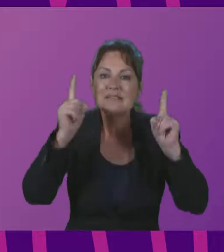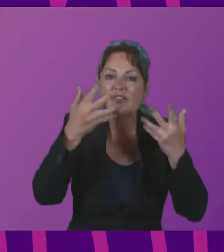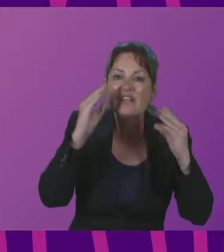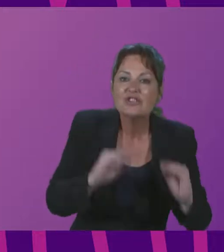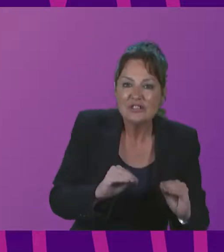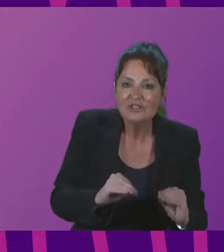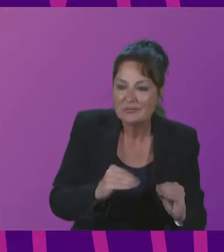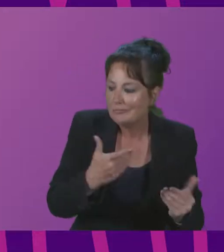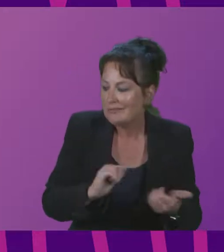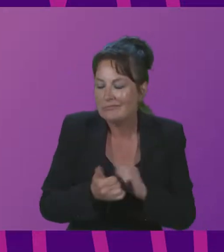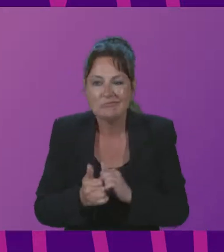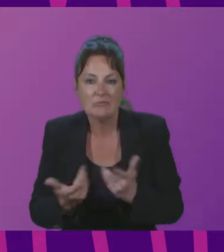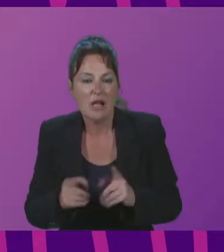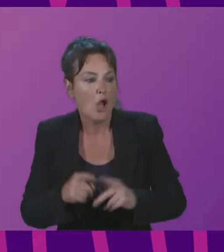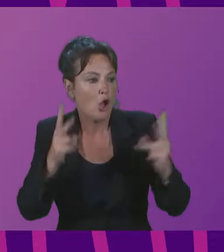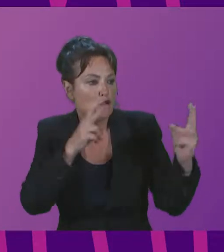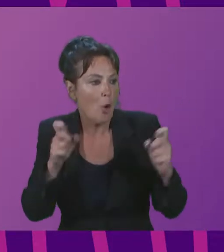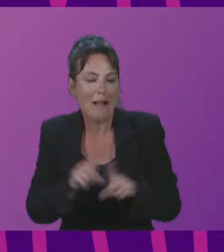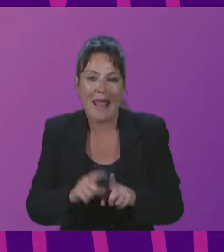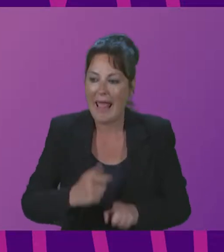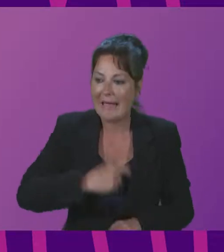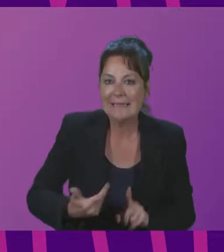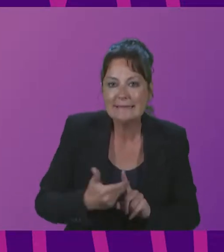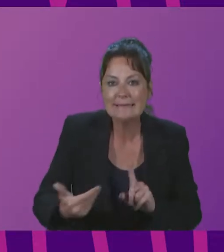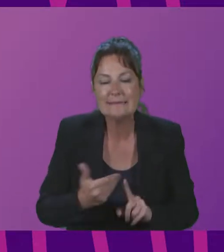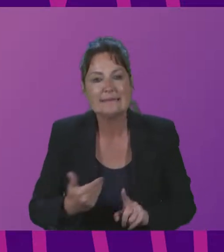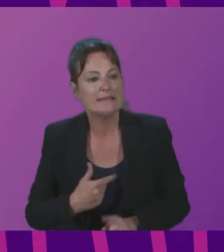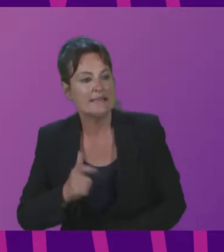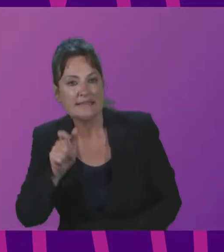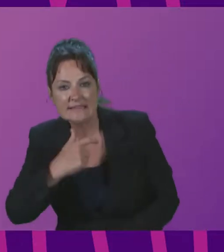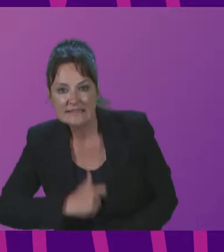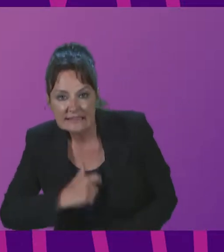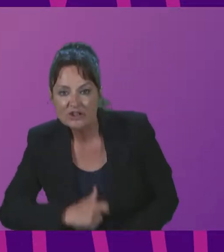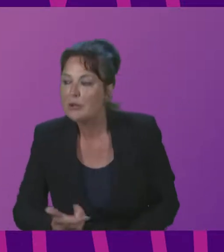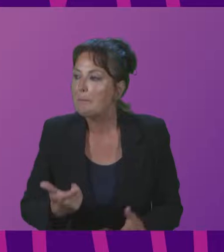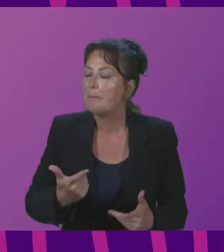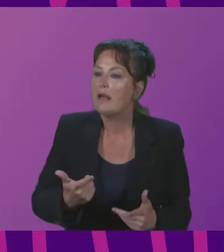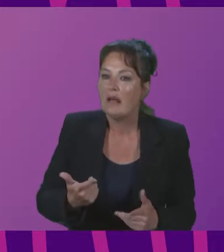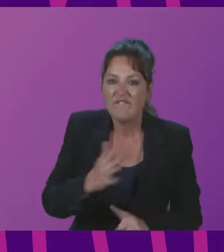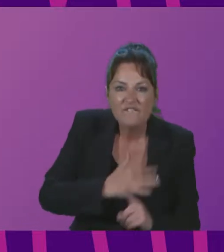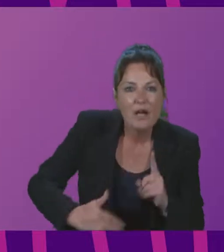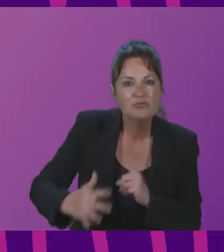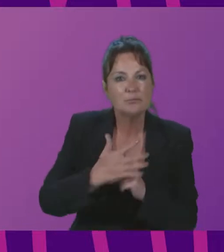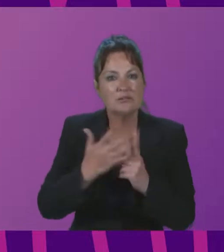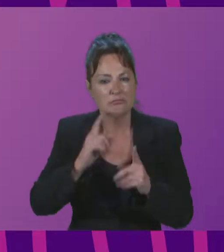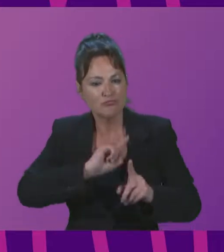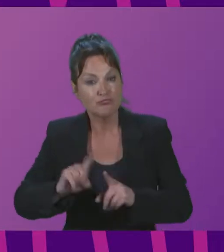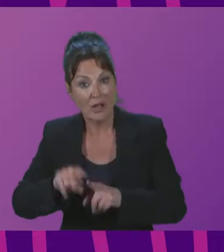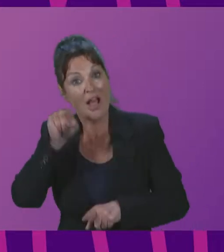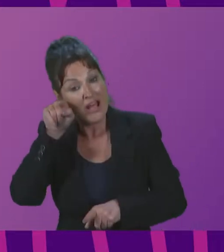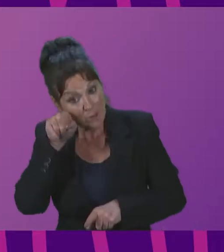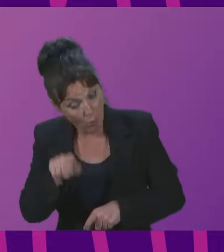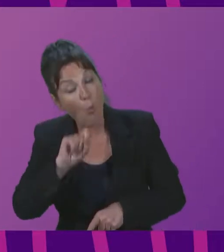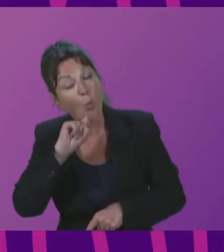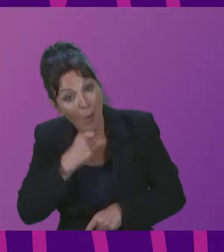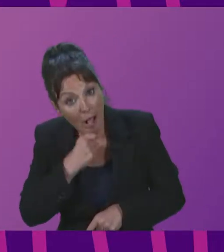And the topics like identity, citizenship, environment, peace are stipulated in the new national curriculum